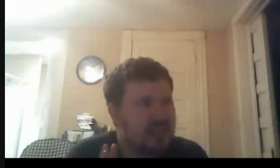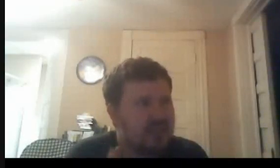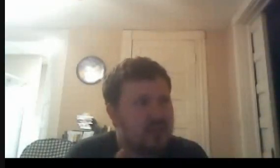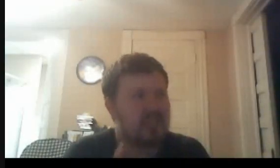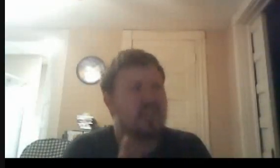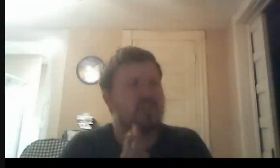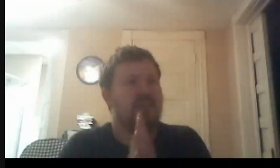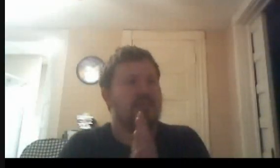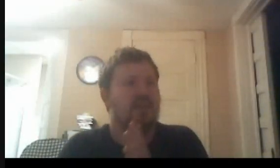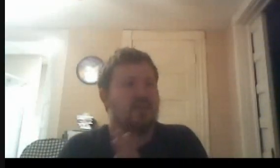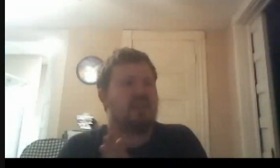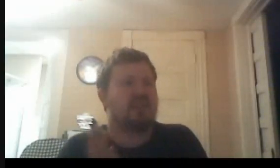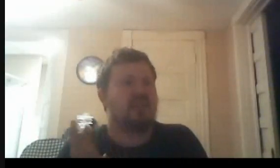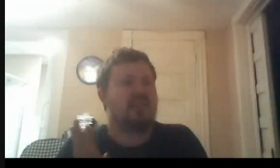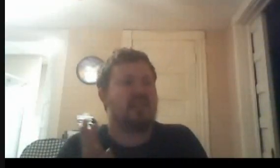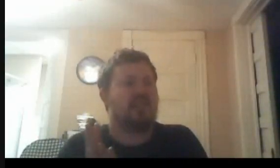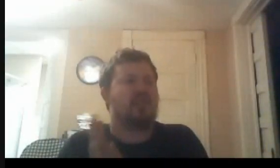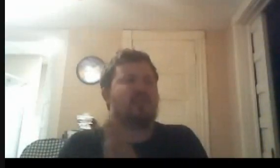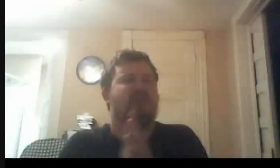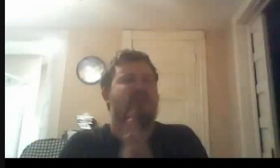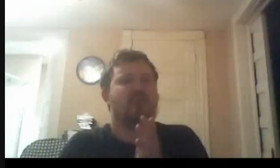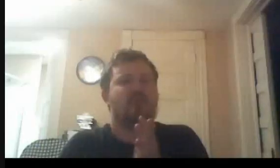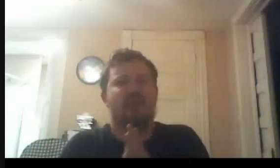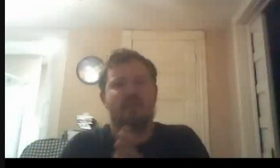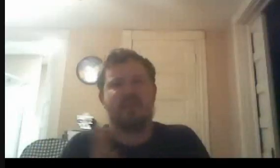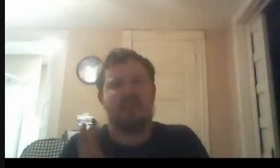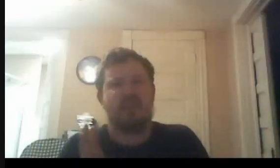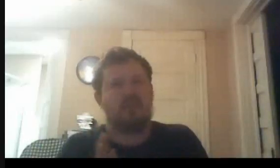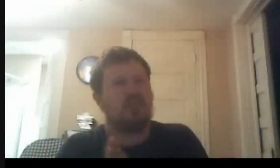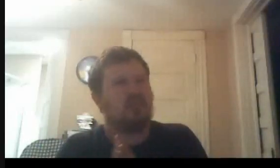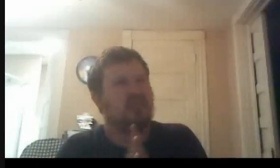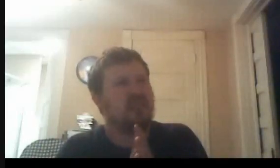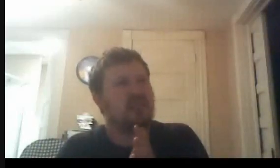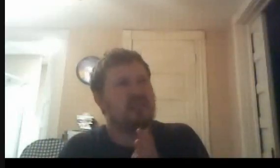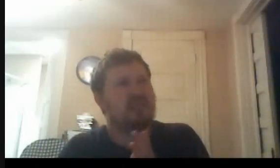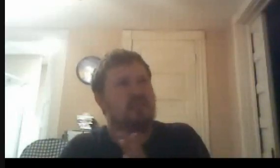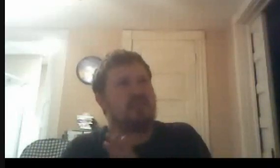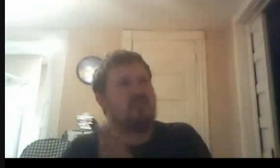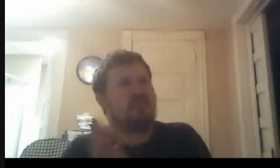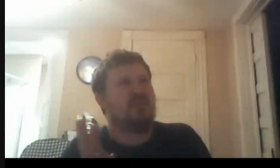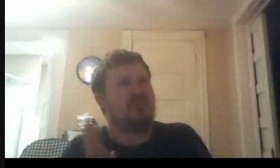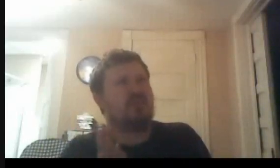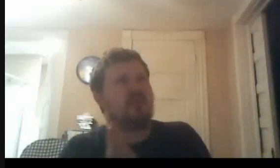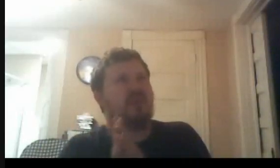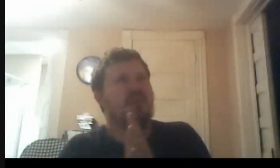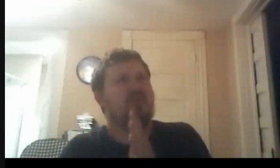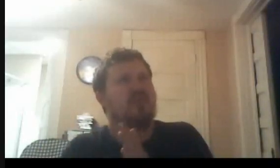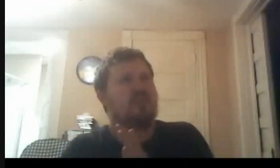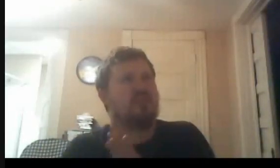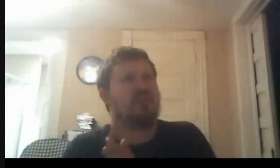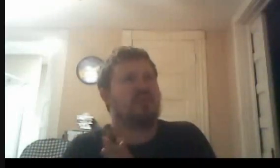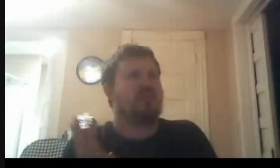It's kind of played a fact for me seeing the Goosebumps movie, even though it was a newfound Goosebumps figure.